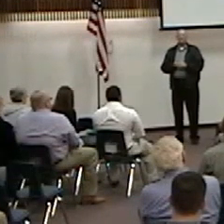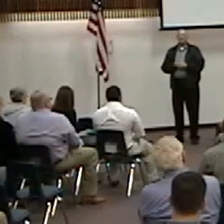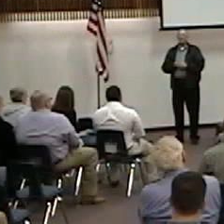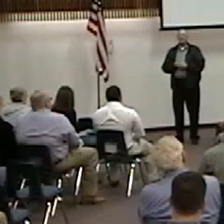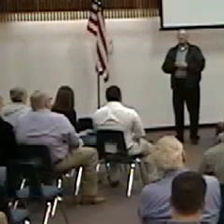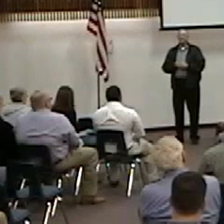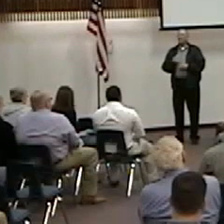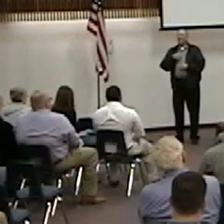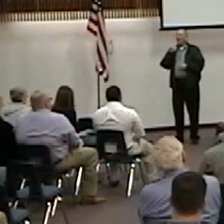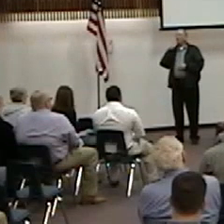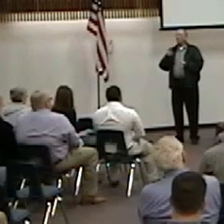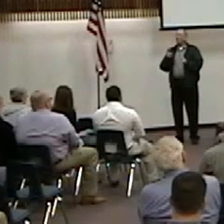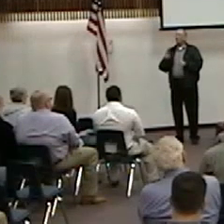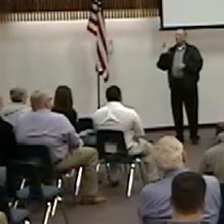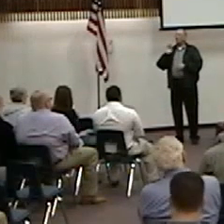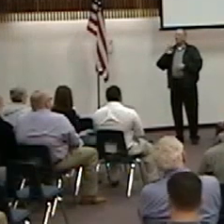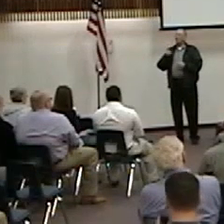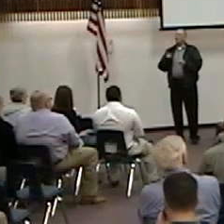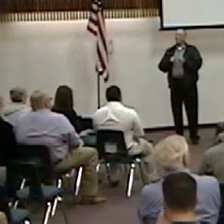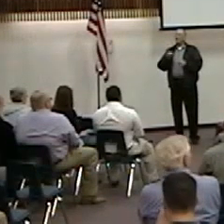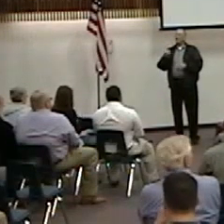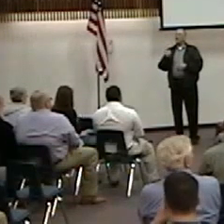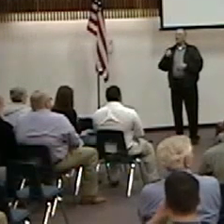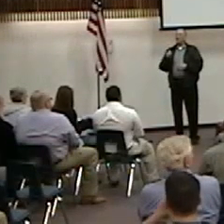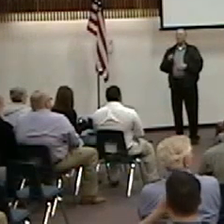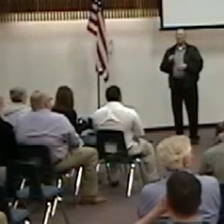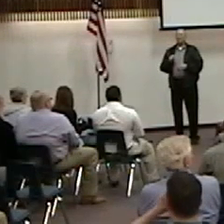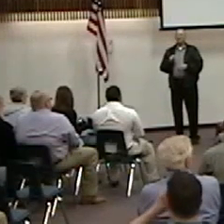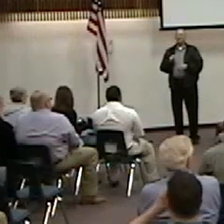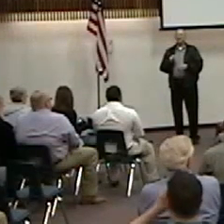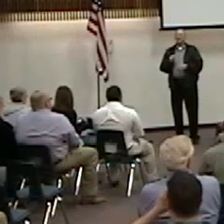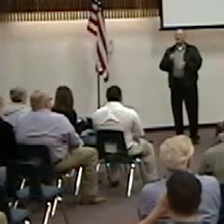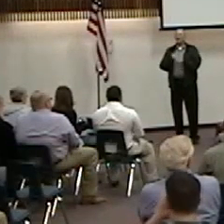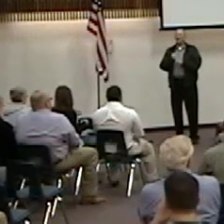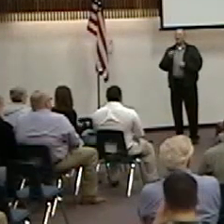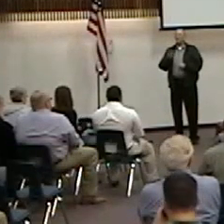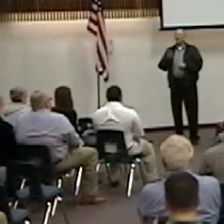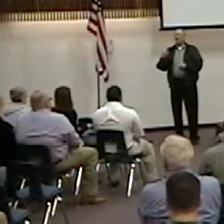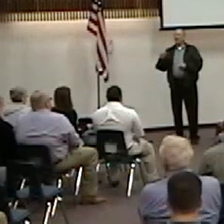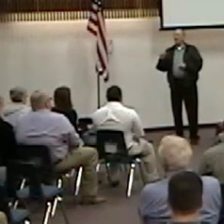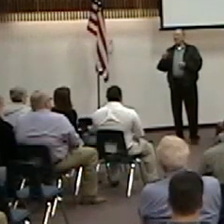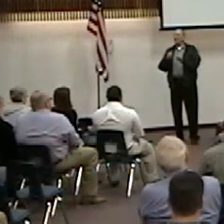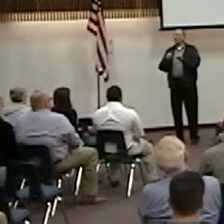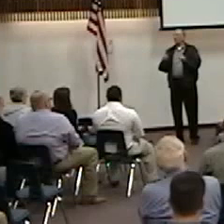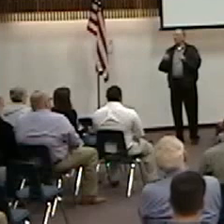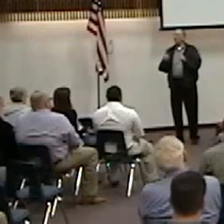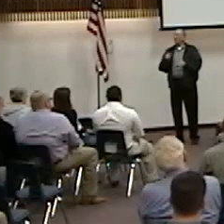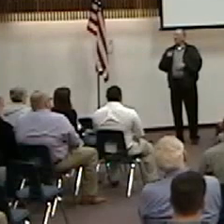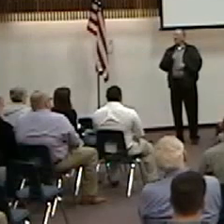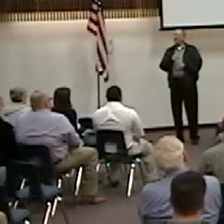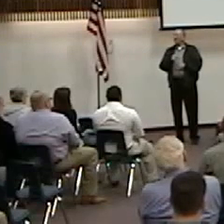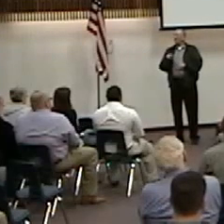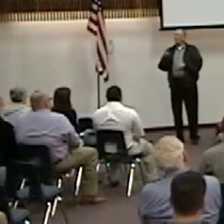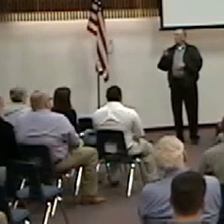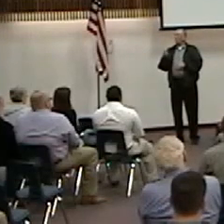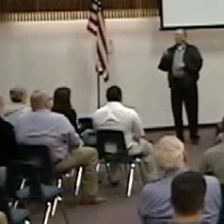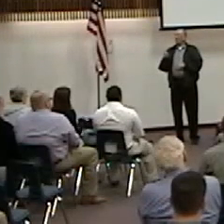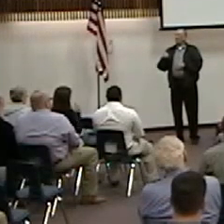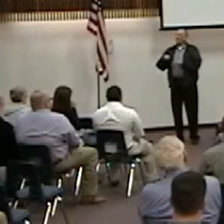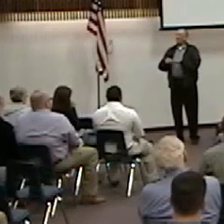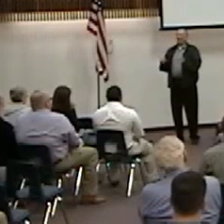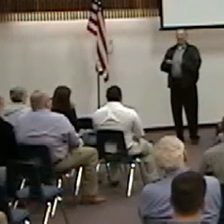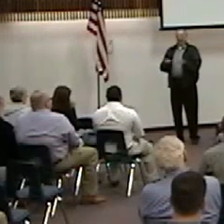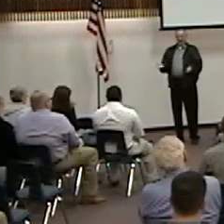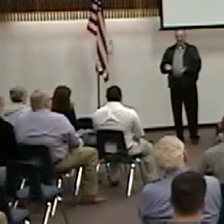I told people a while back when James got his bachelor's degree, when he and Radana started dating in this